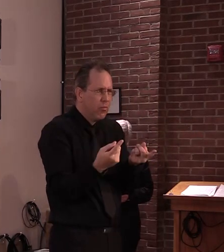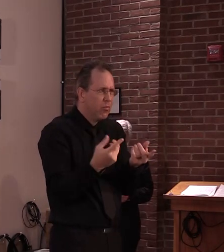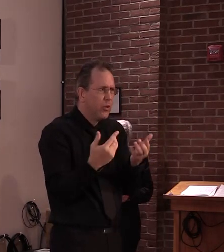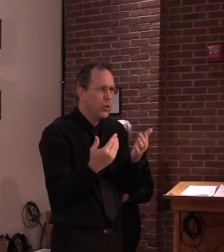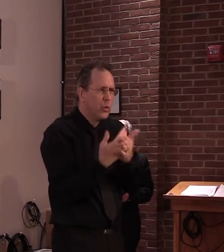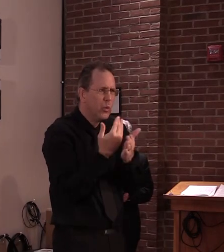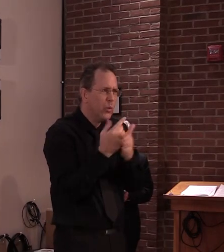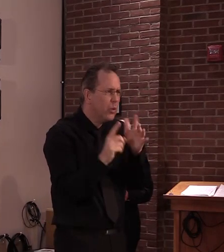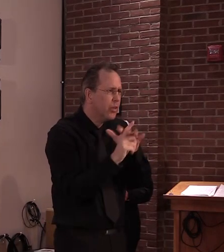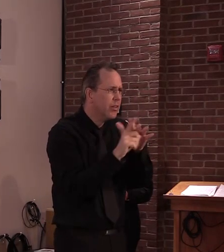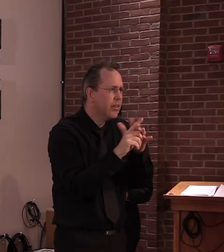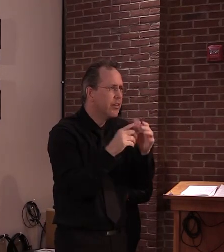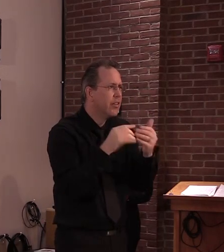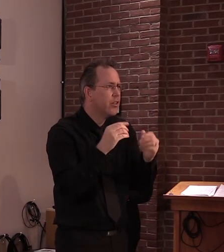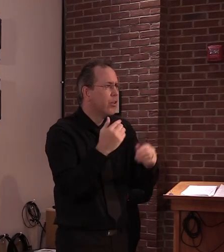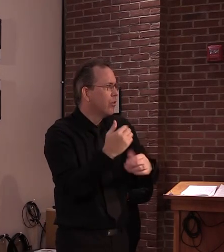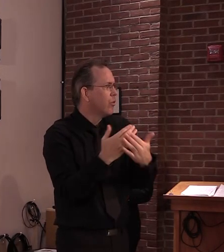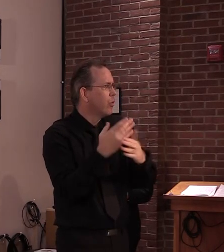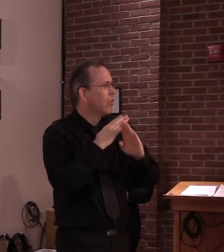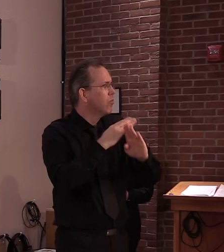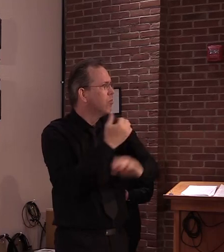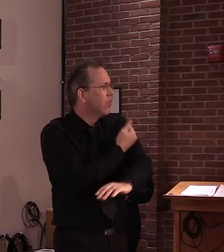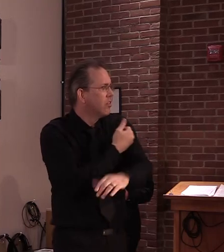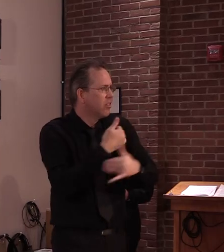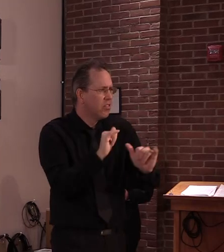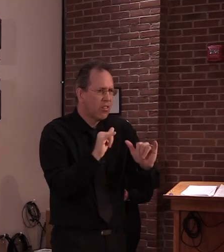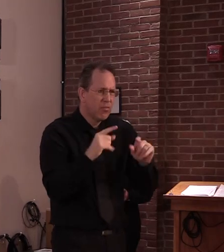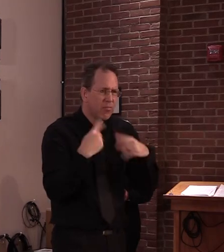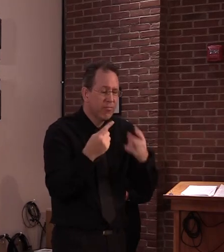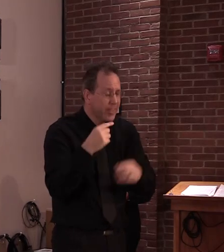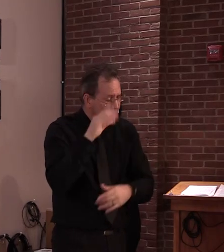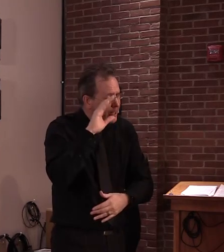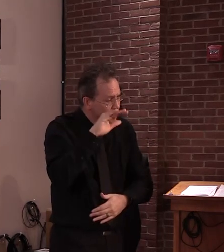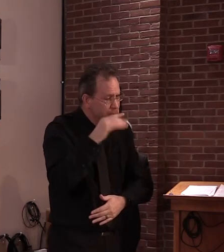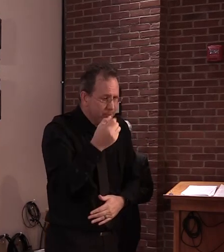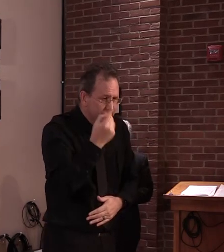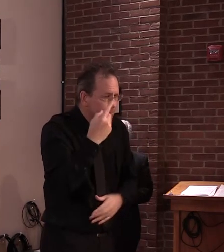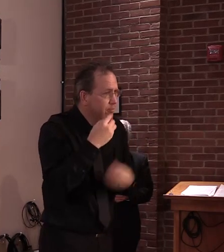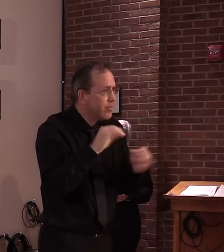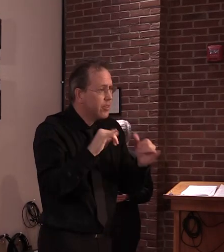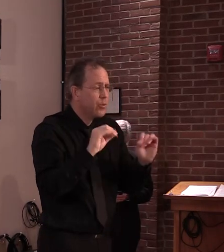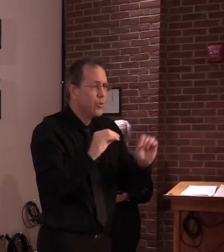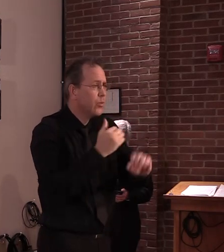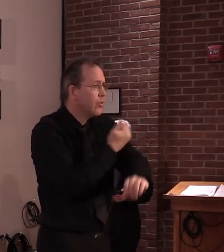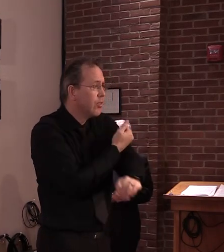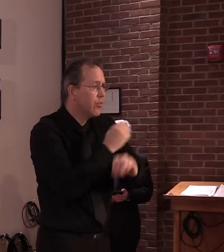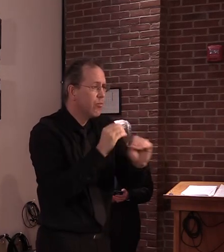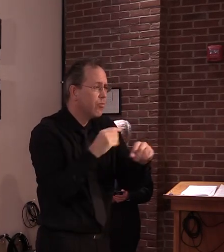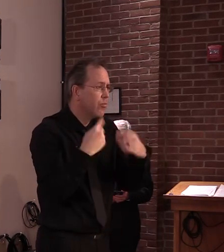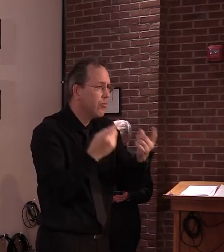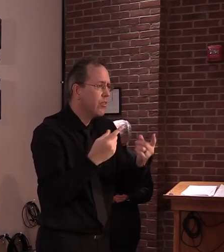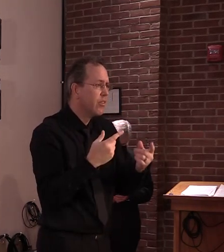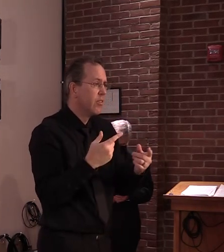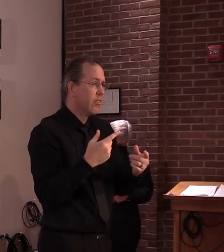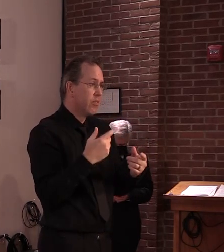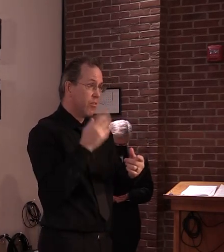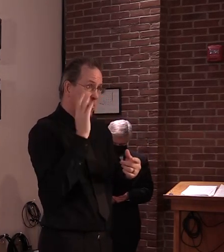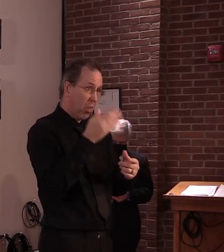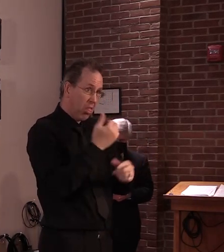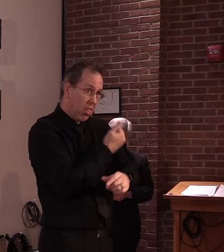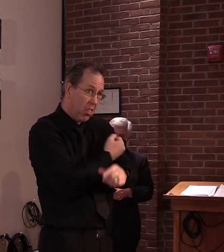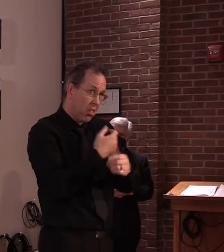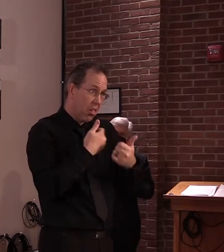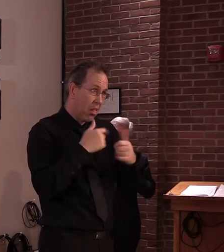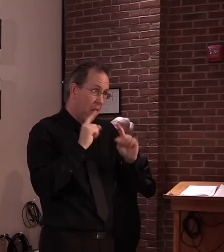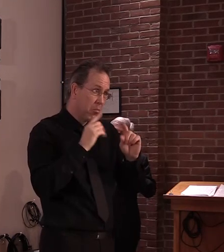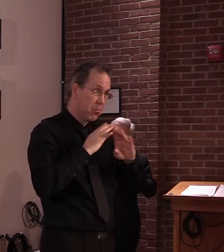at this point in time. So I would still try to err on the side of being optimistic about a vaccine for